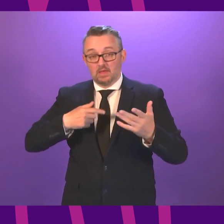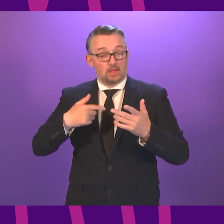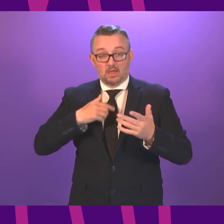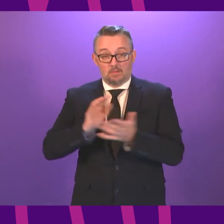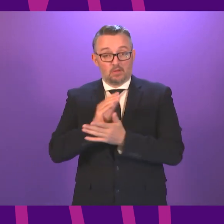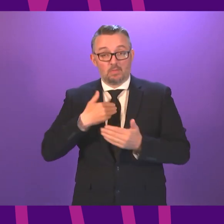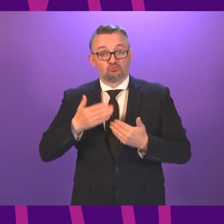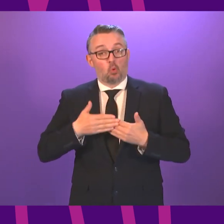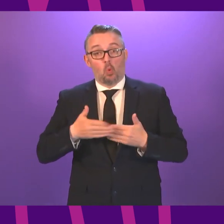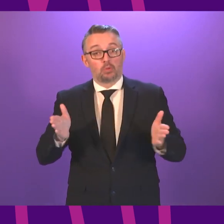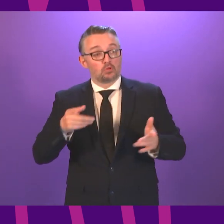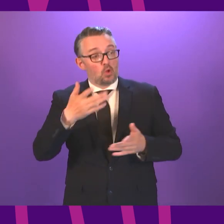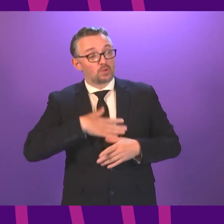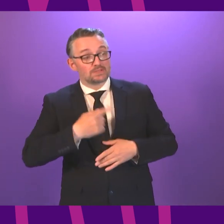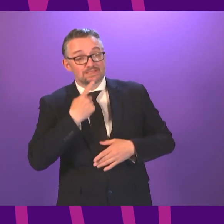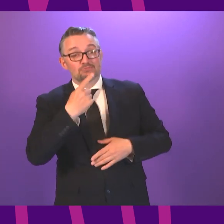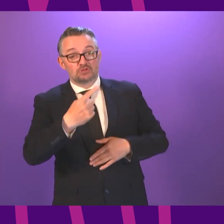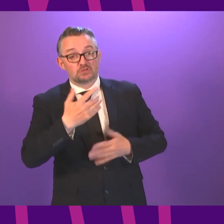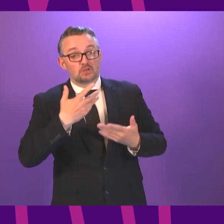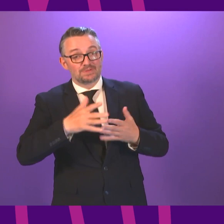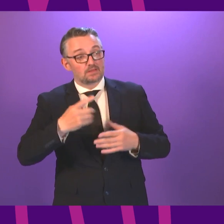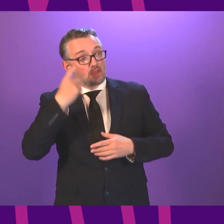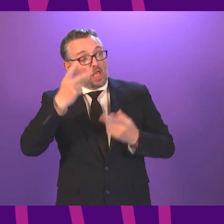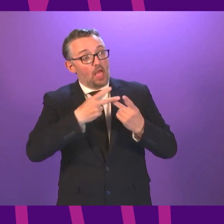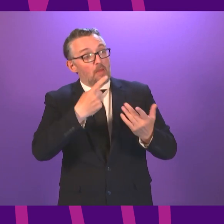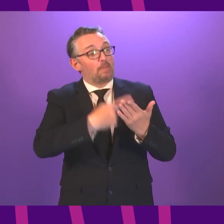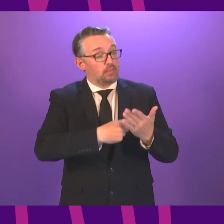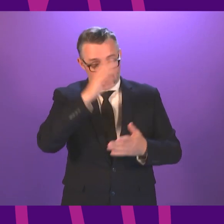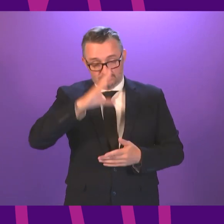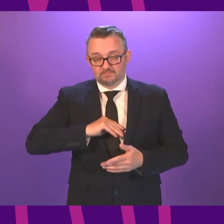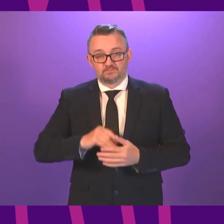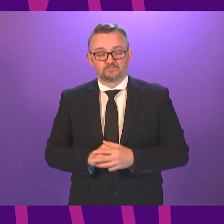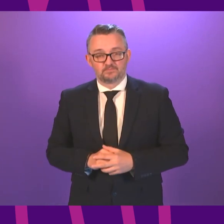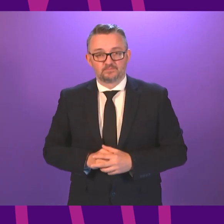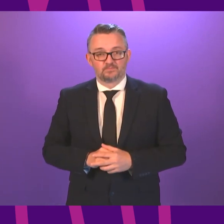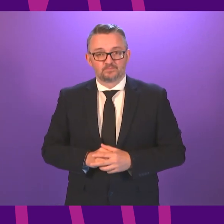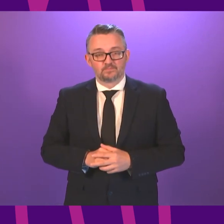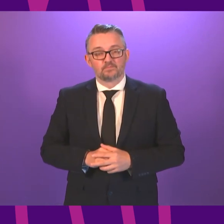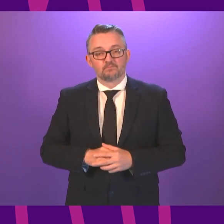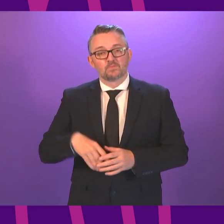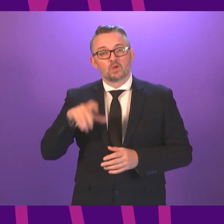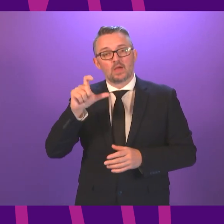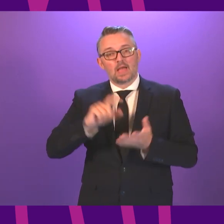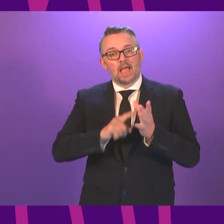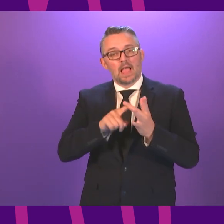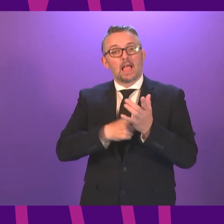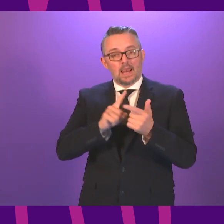people who want to make suggestions beyond those we are already considering Clare Adamson to be followed by John Mason